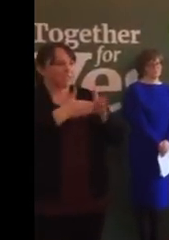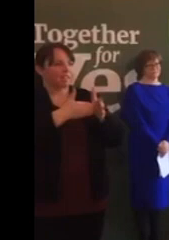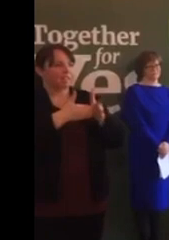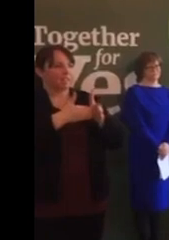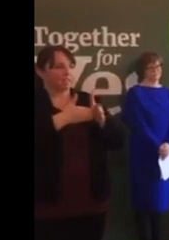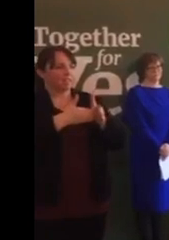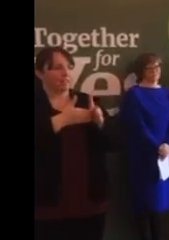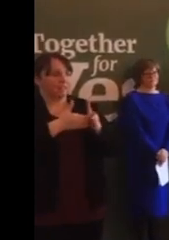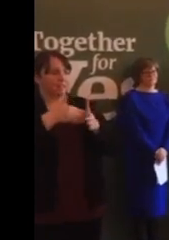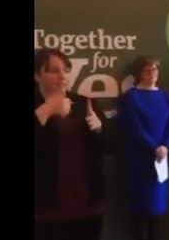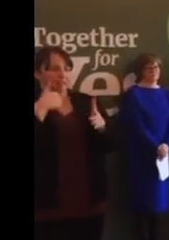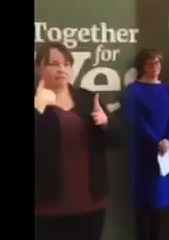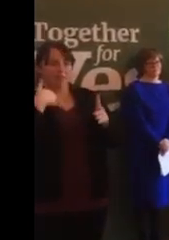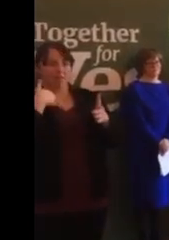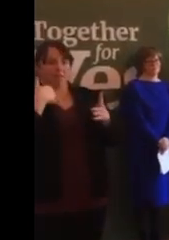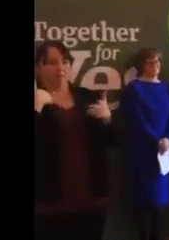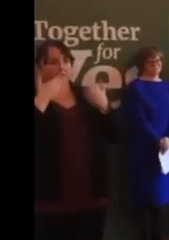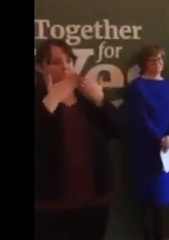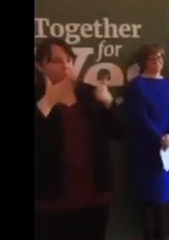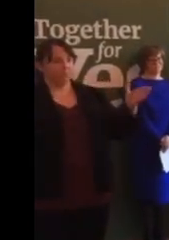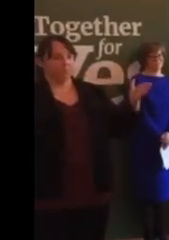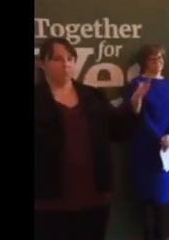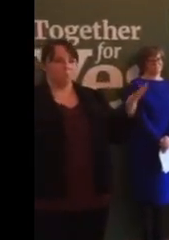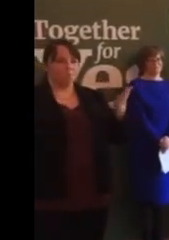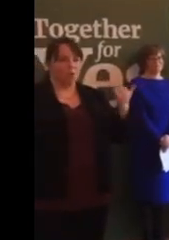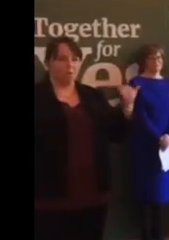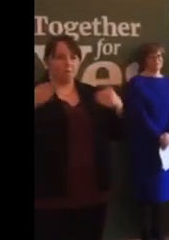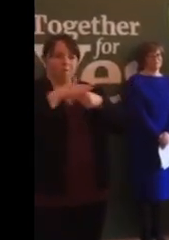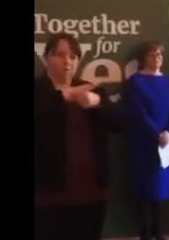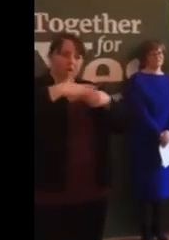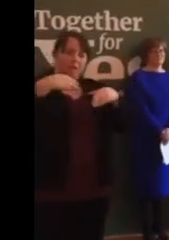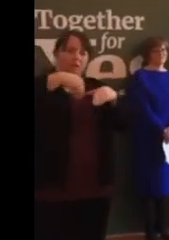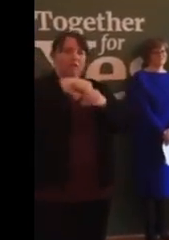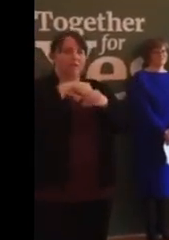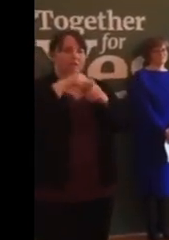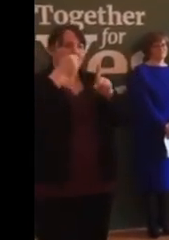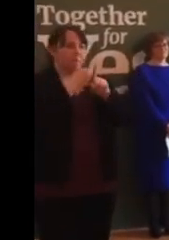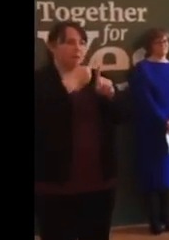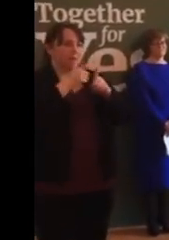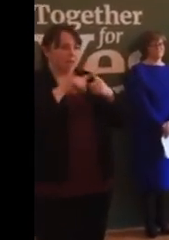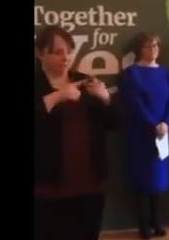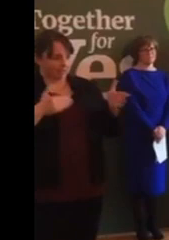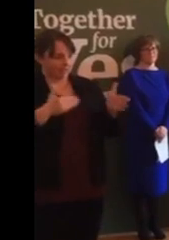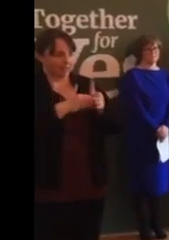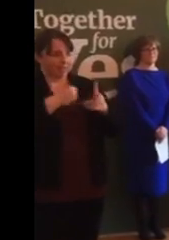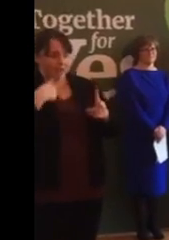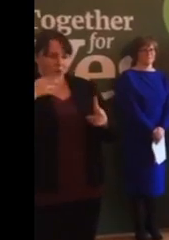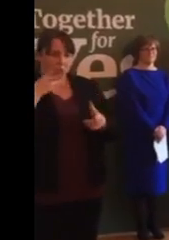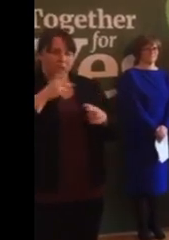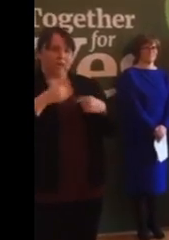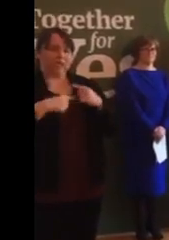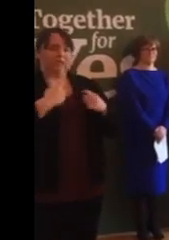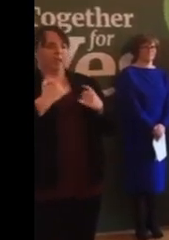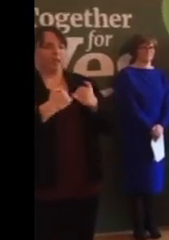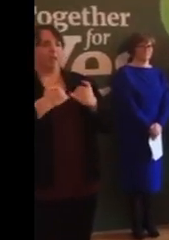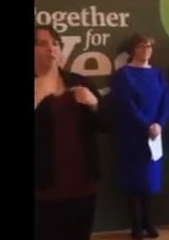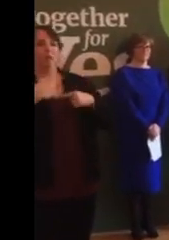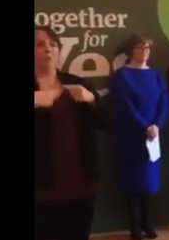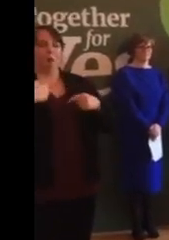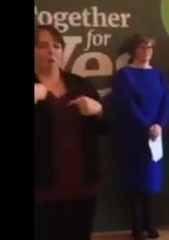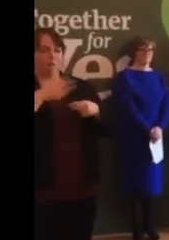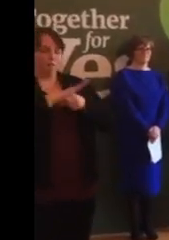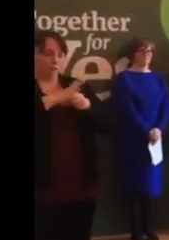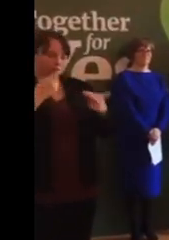a broad, welcoming, inclusive campaign. And yes, we will, as always, be respectful